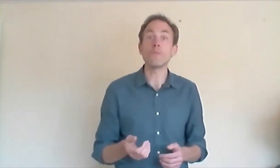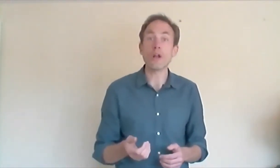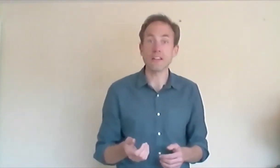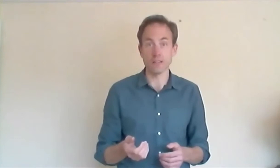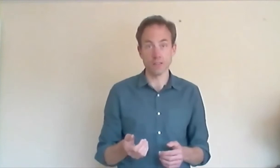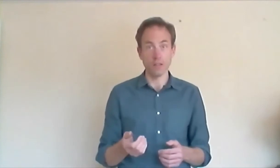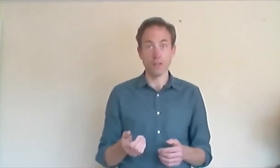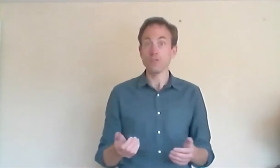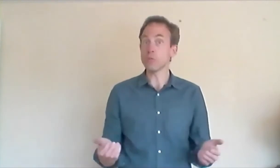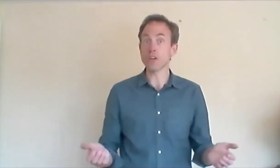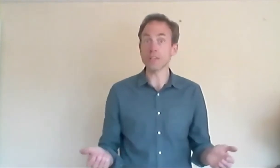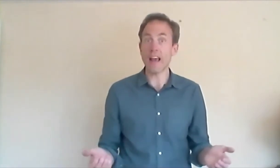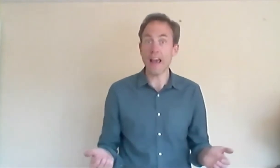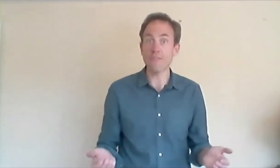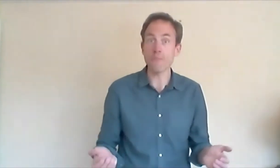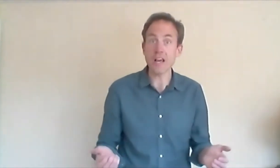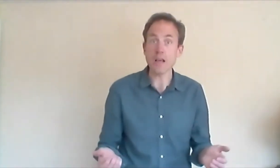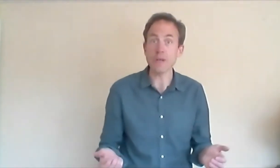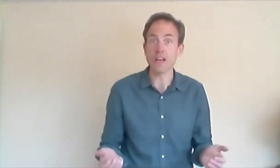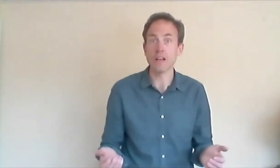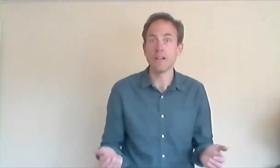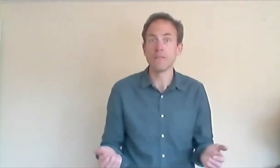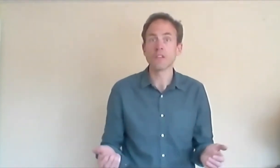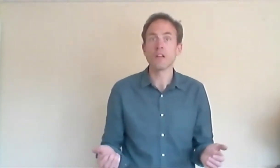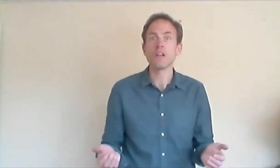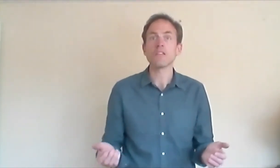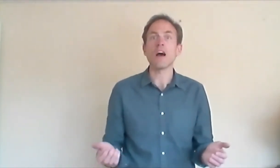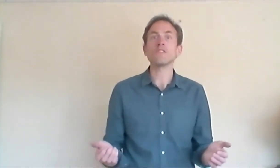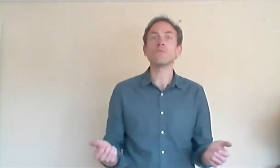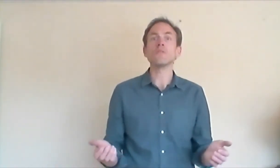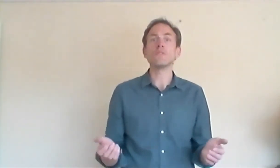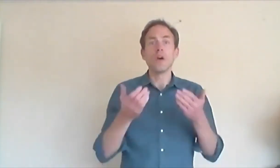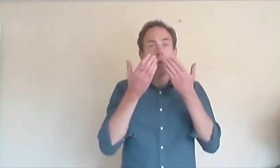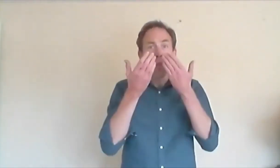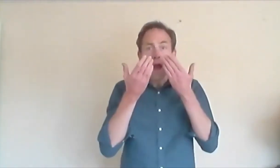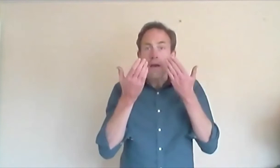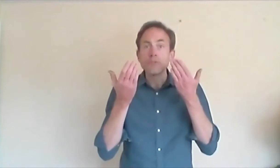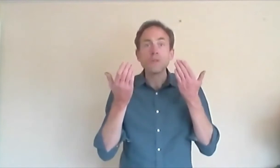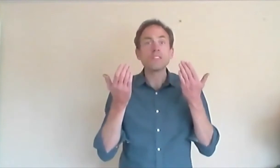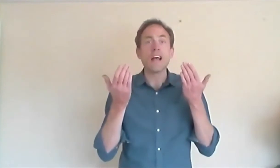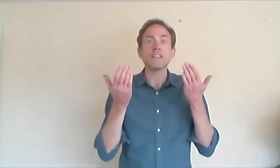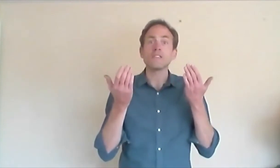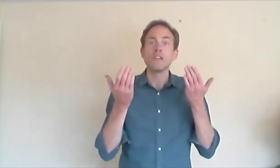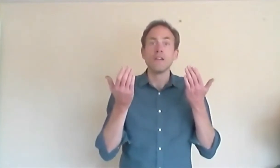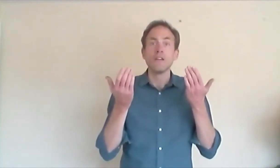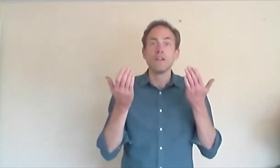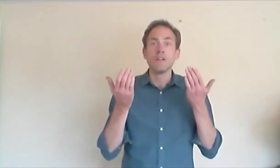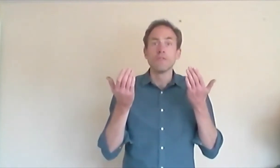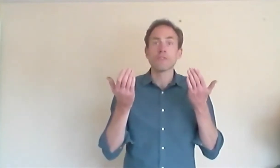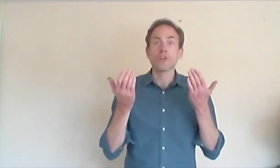pregnant. He was going to have a baby. The husband went with Sarah. But of